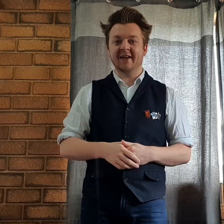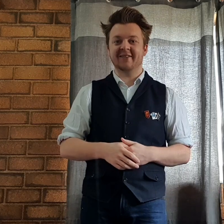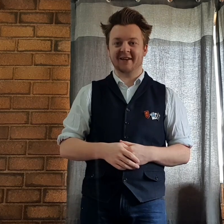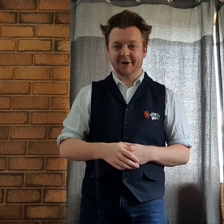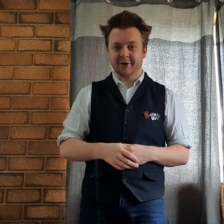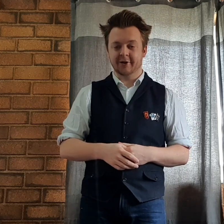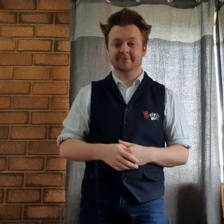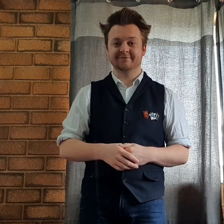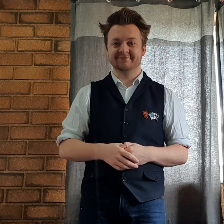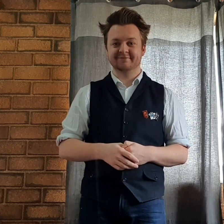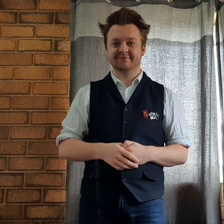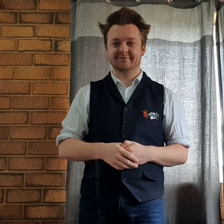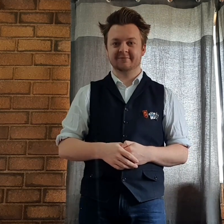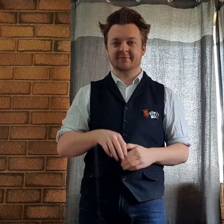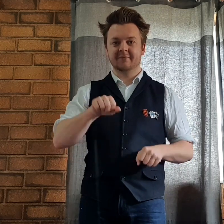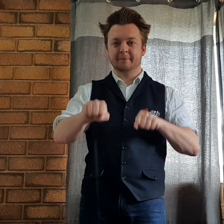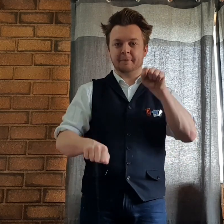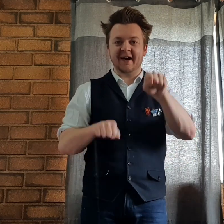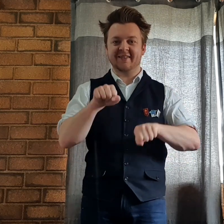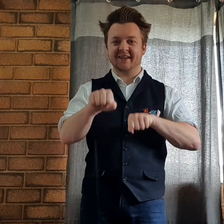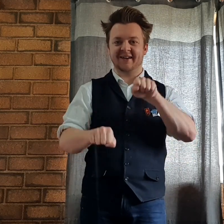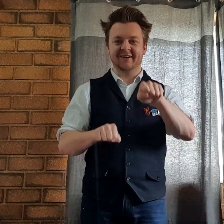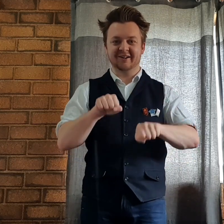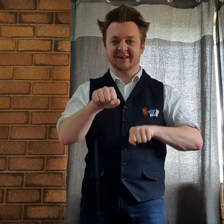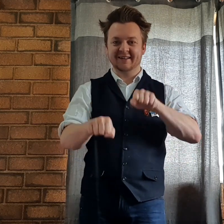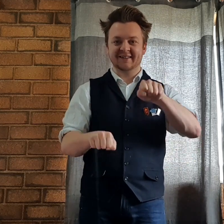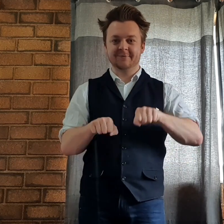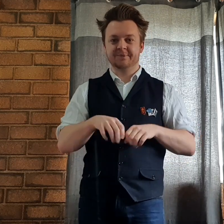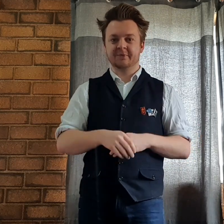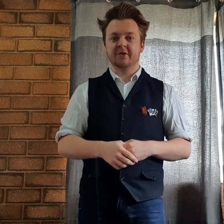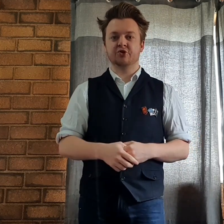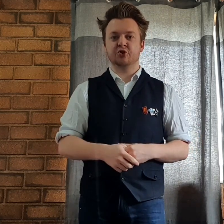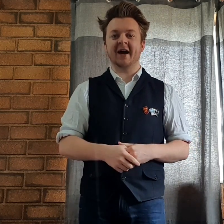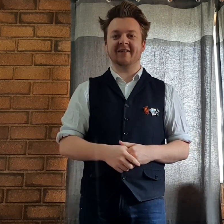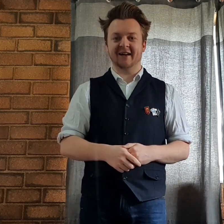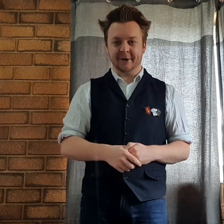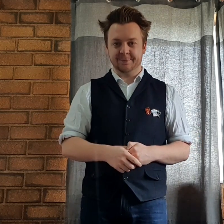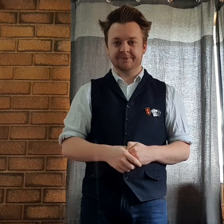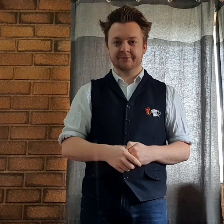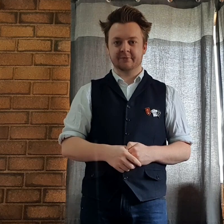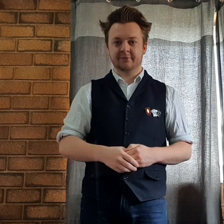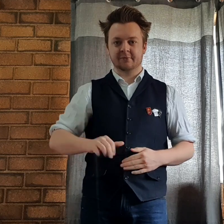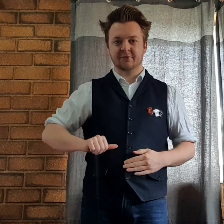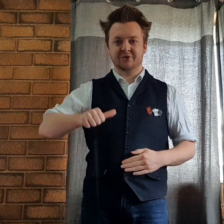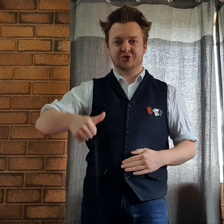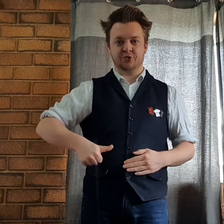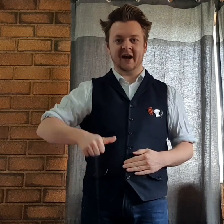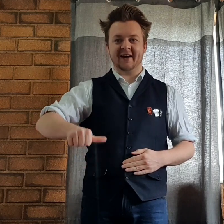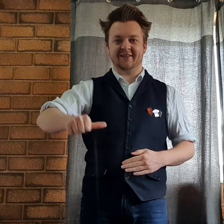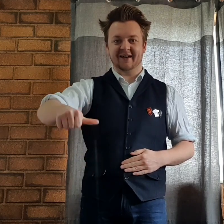Bicycle. Bicycle. Tractor. Tractor. Tractor.